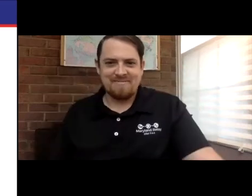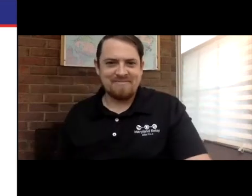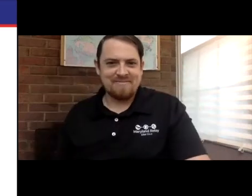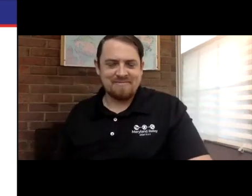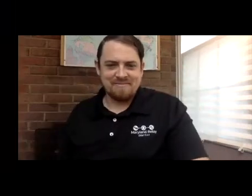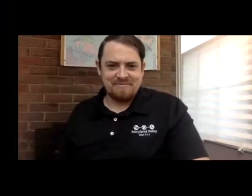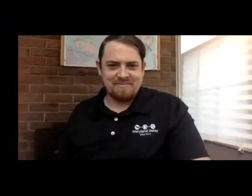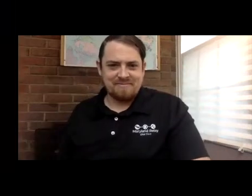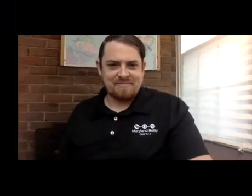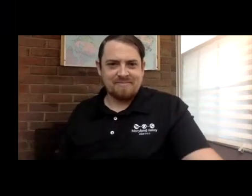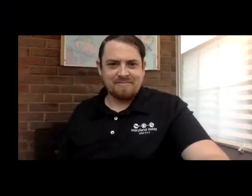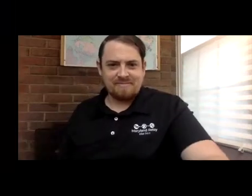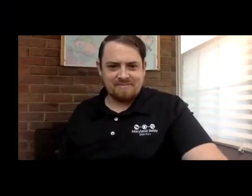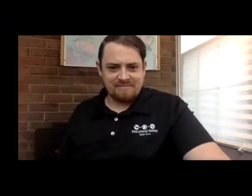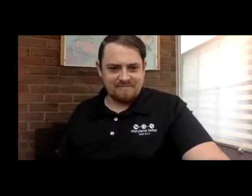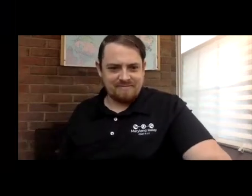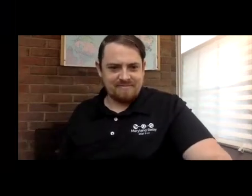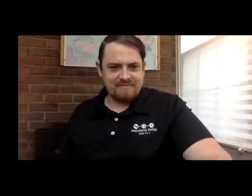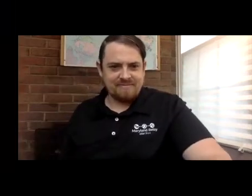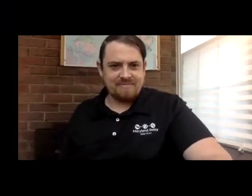Next slide, please. And you can also press play.